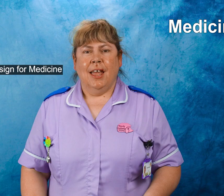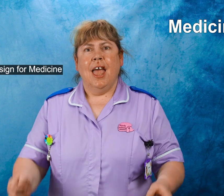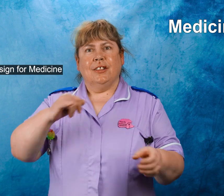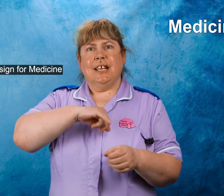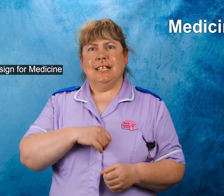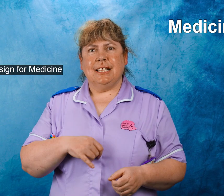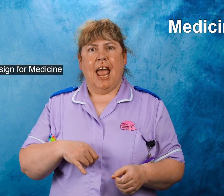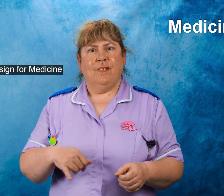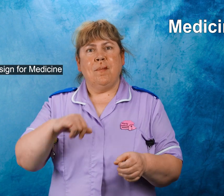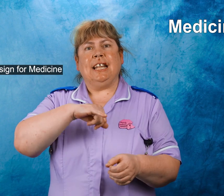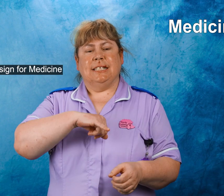This is the sign for medicine.